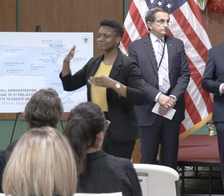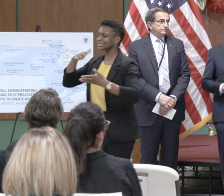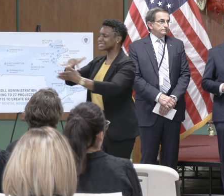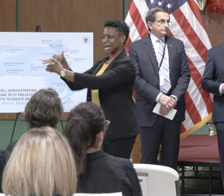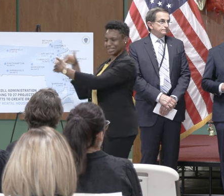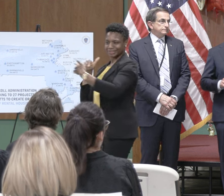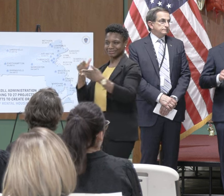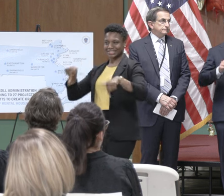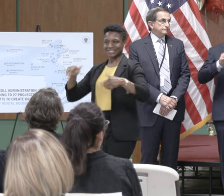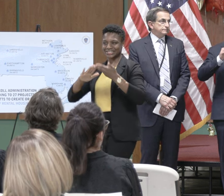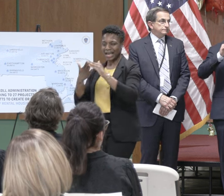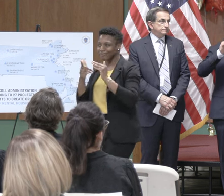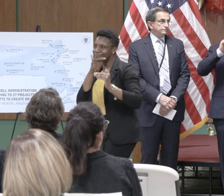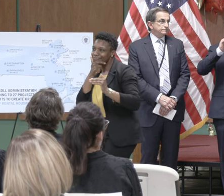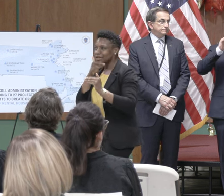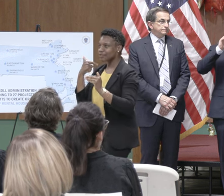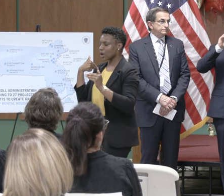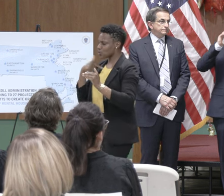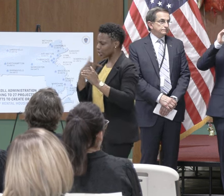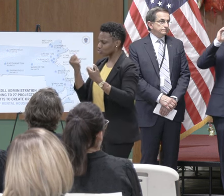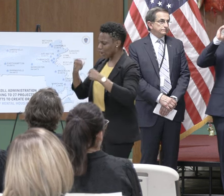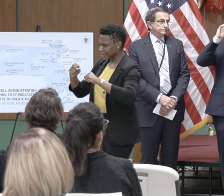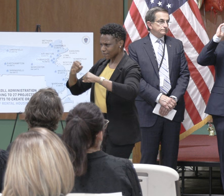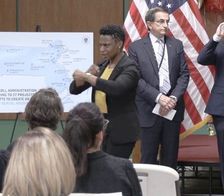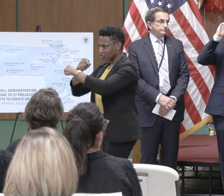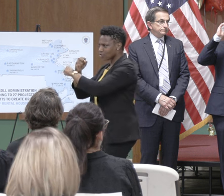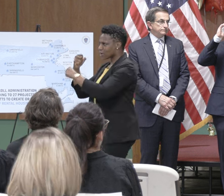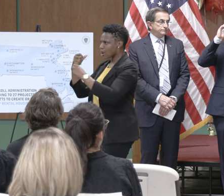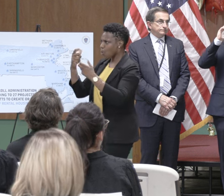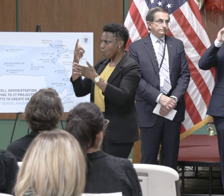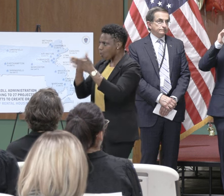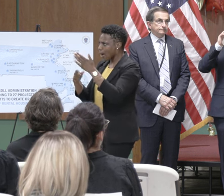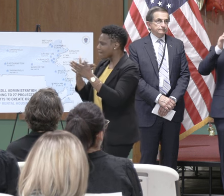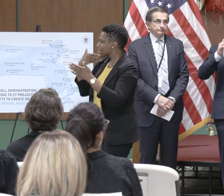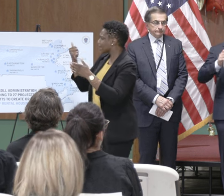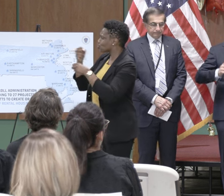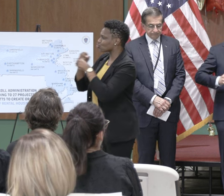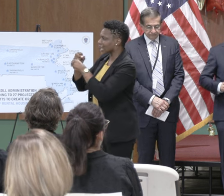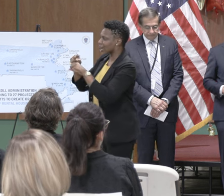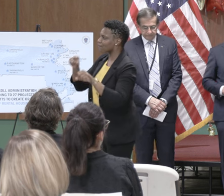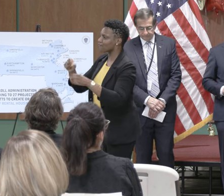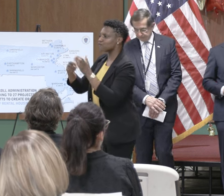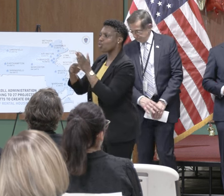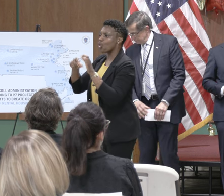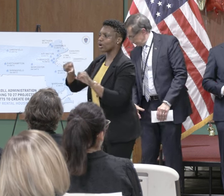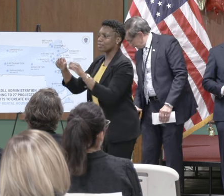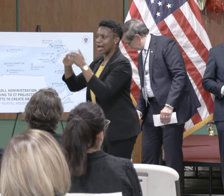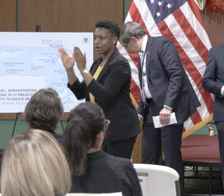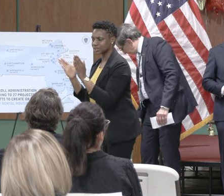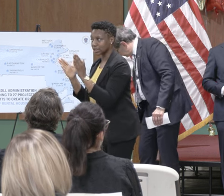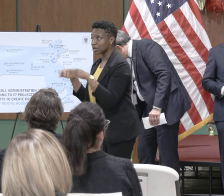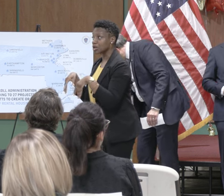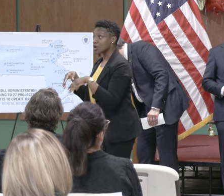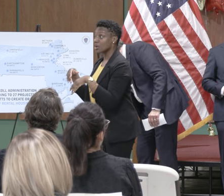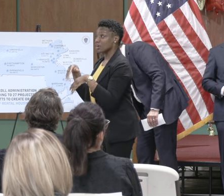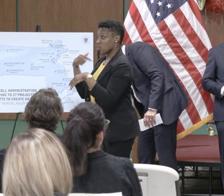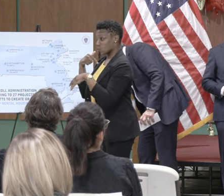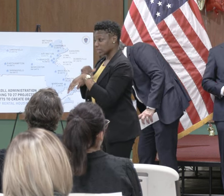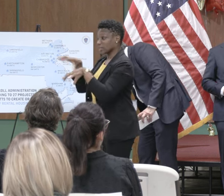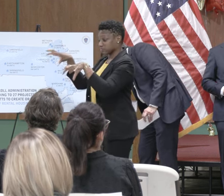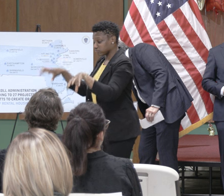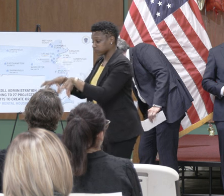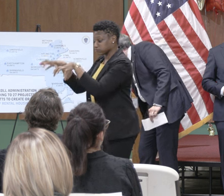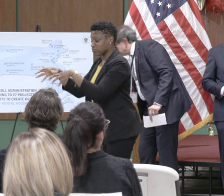that we all are fighting to create affordable housing and I think we've done more than most communities to